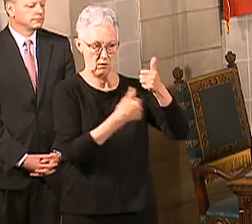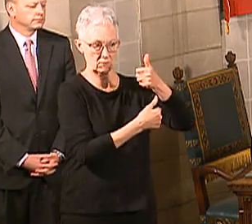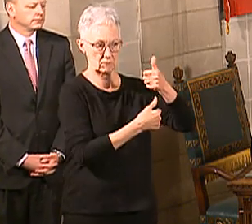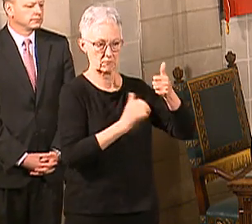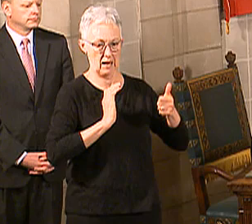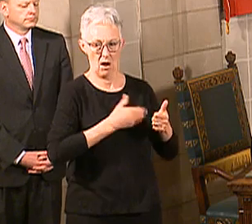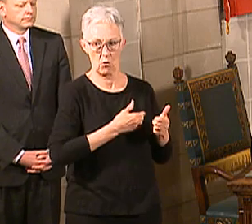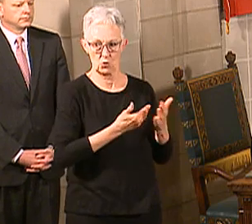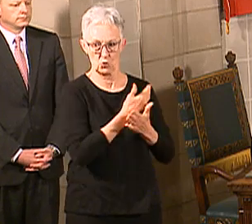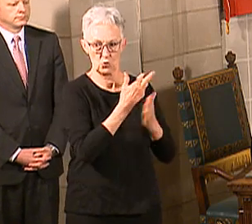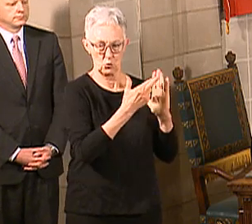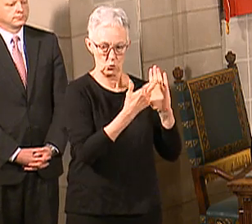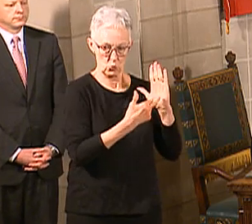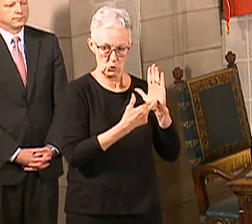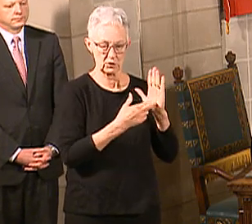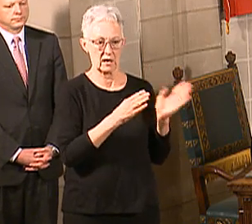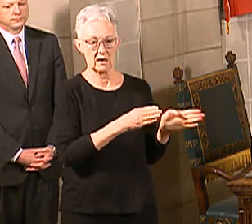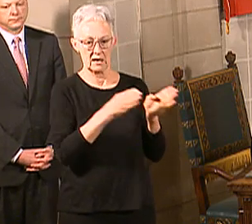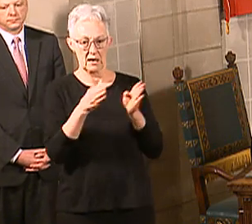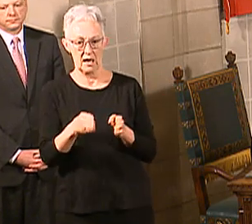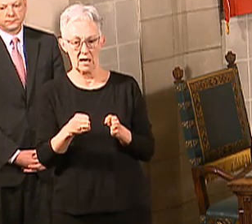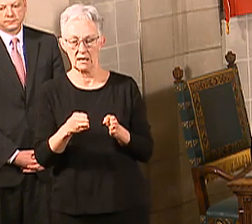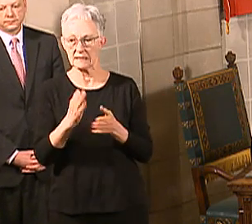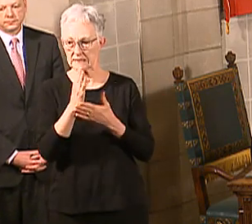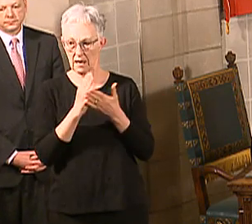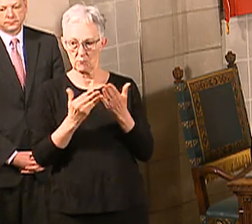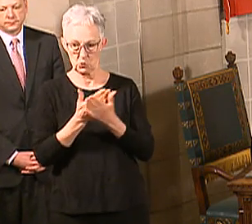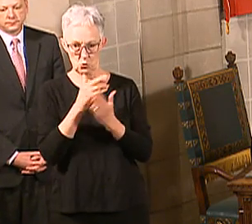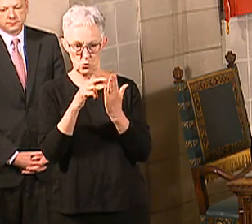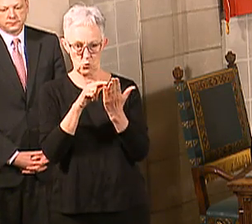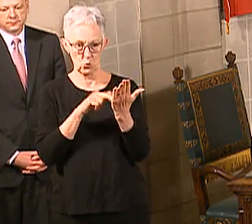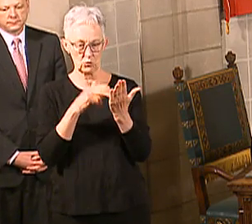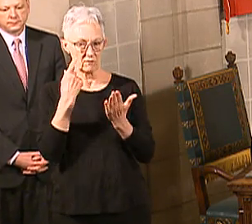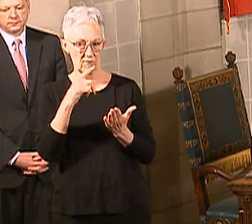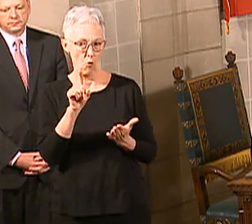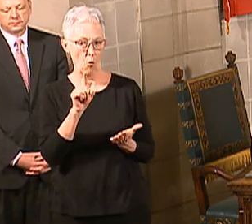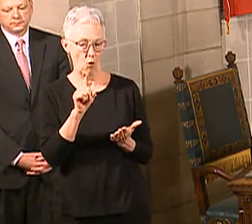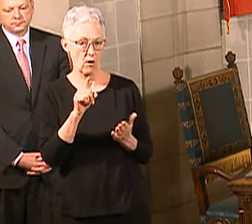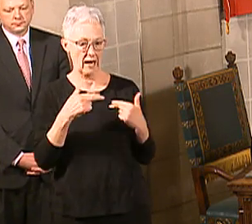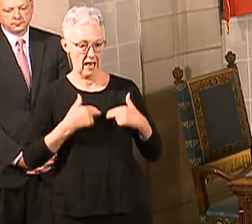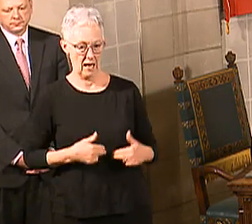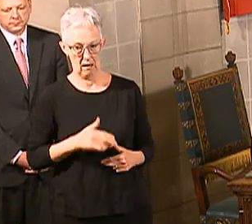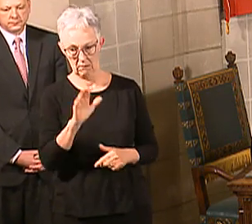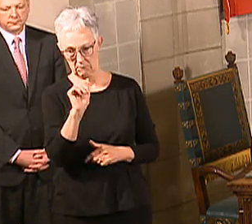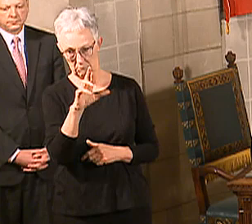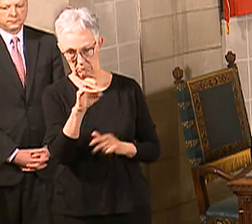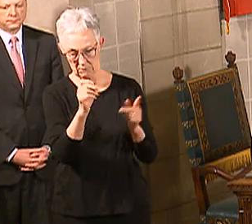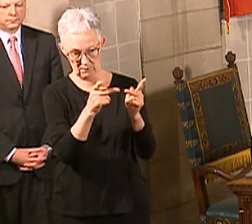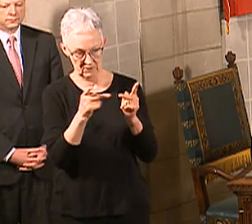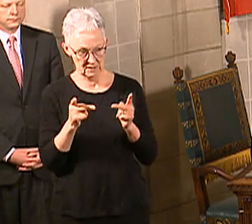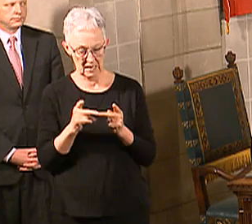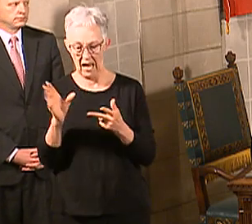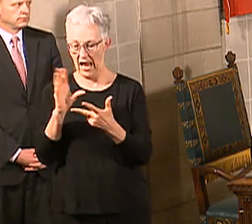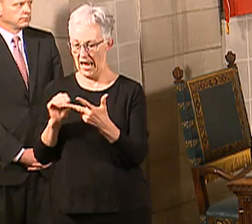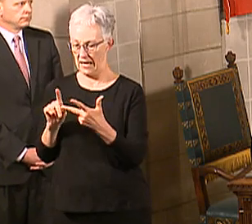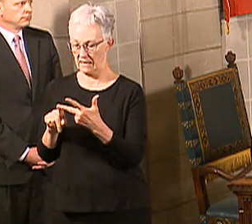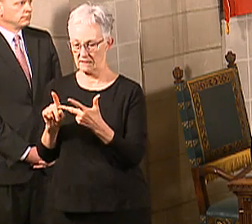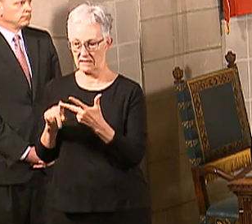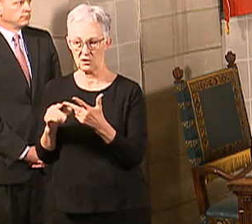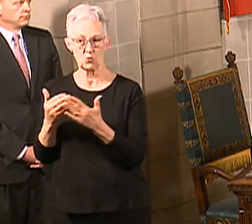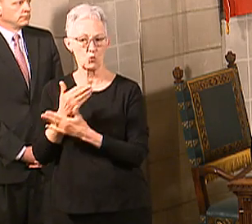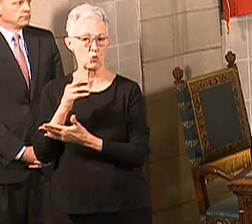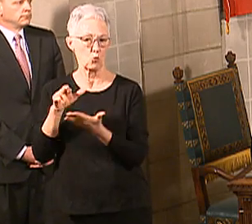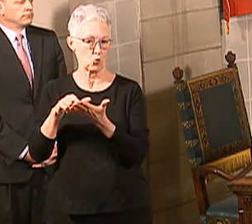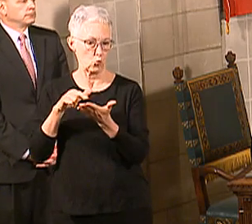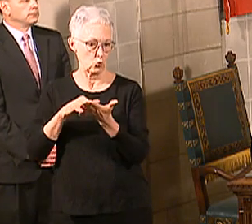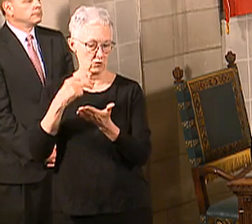health care facilities, and then, of course, our guidance to nursing care facilities specifically. And I'm going to bring up our speakers to talk